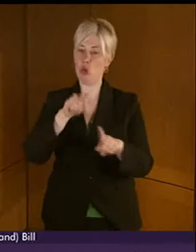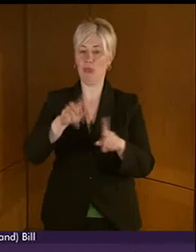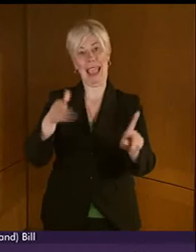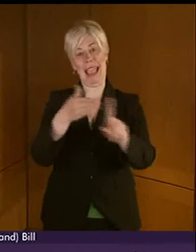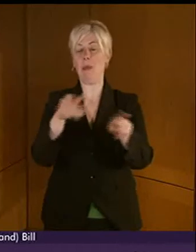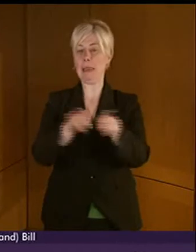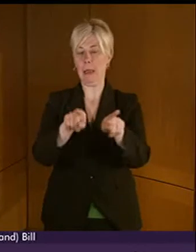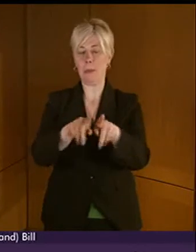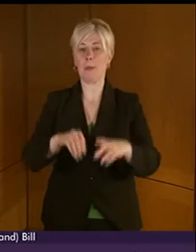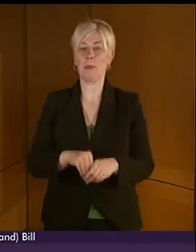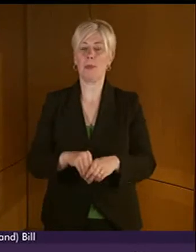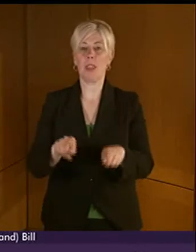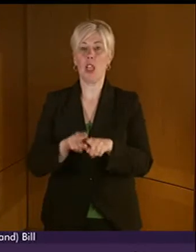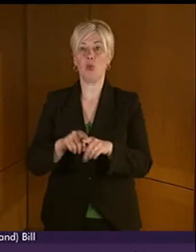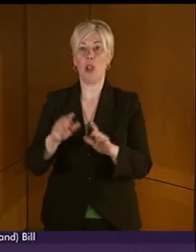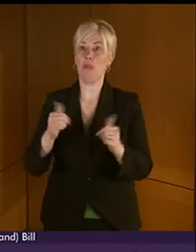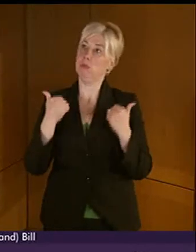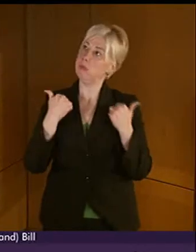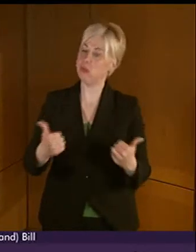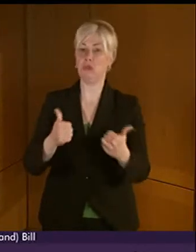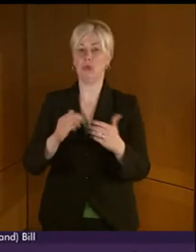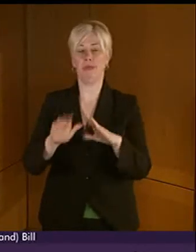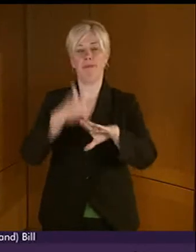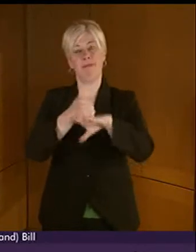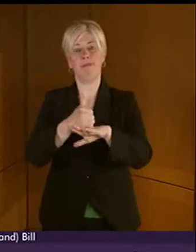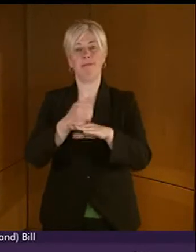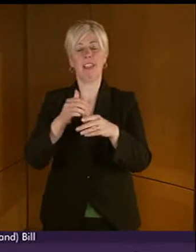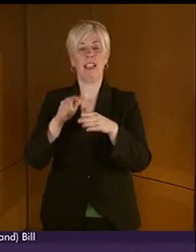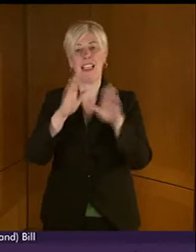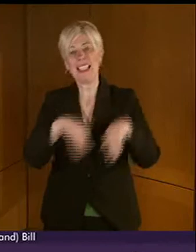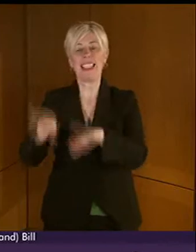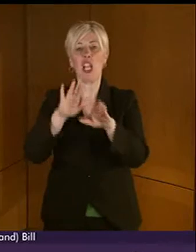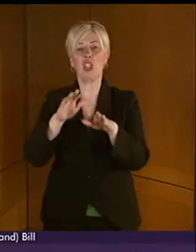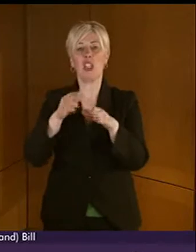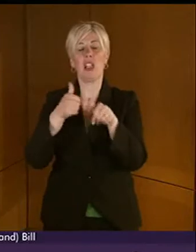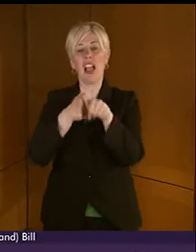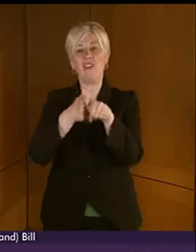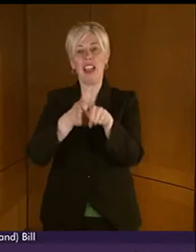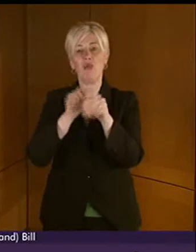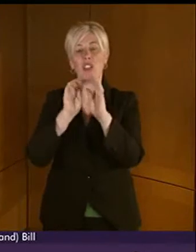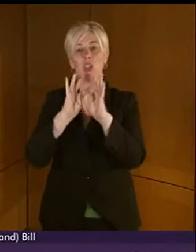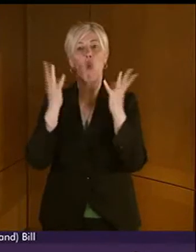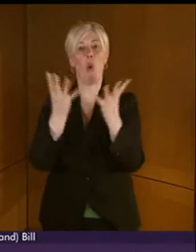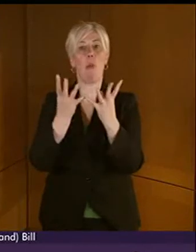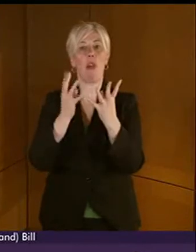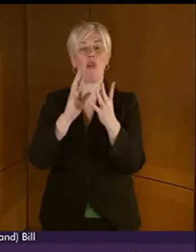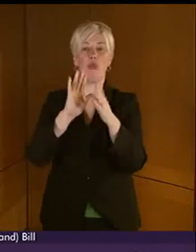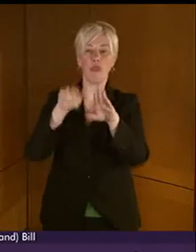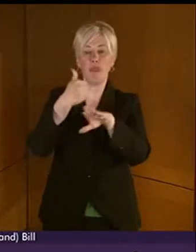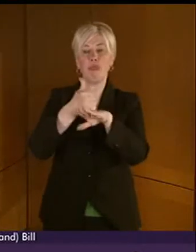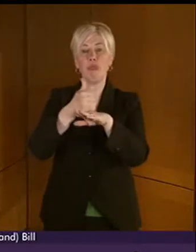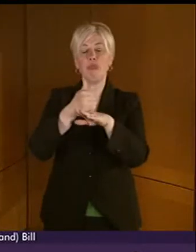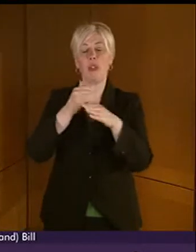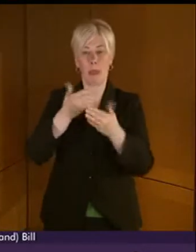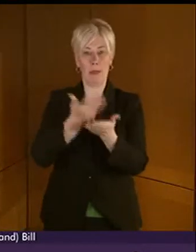setting up of the National Advisory Group to support the implementation of the Bill. And I hope that they will